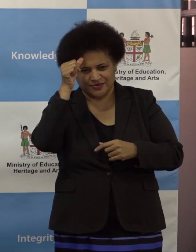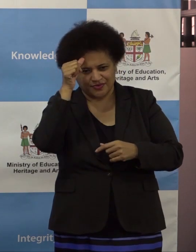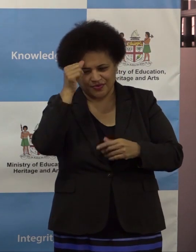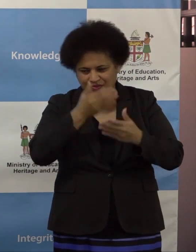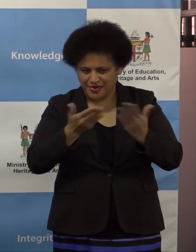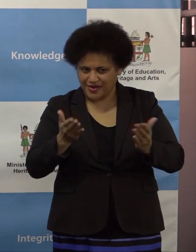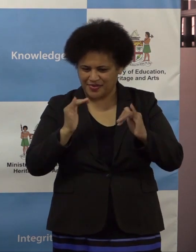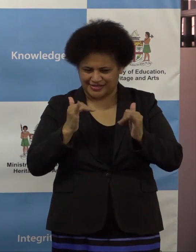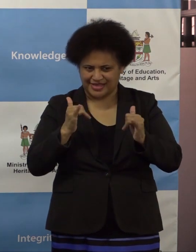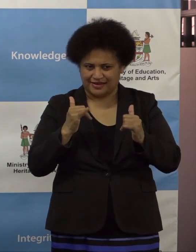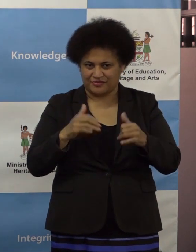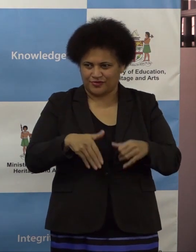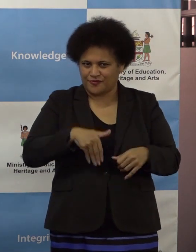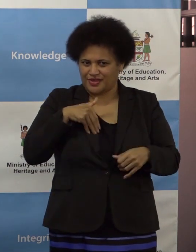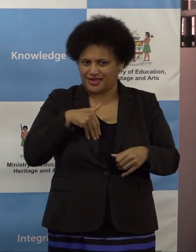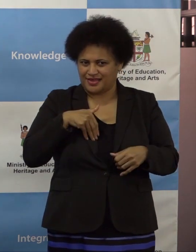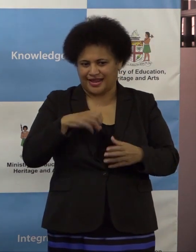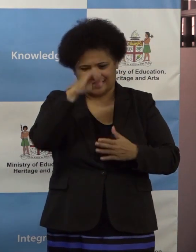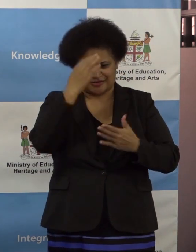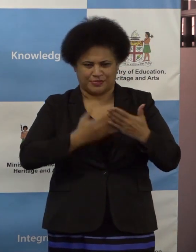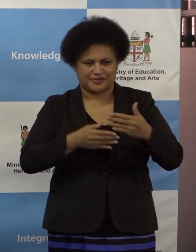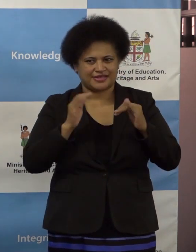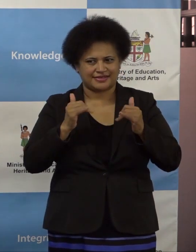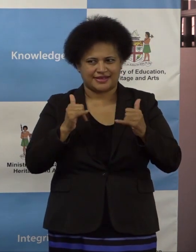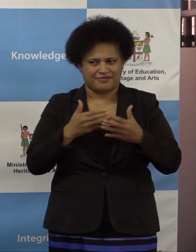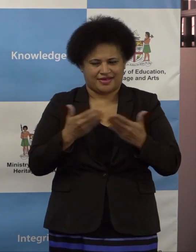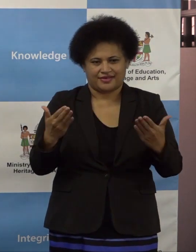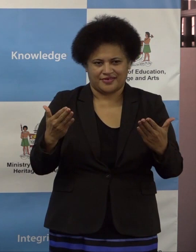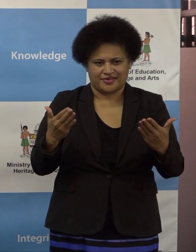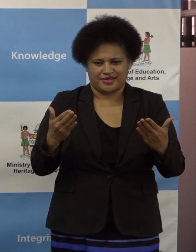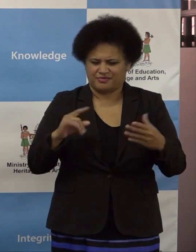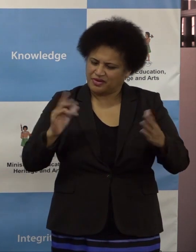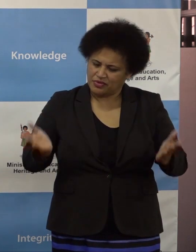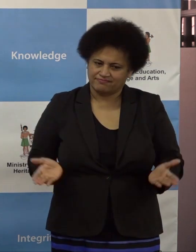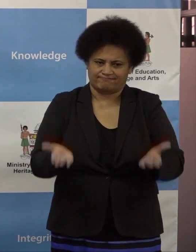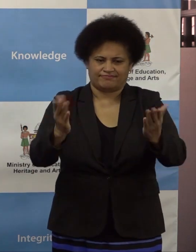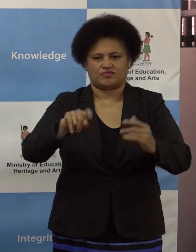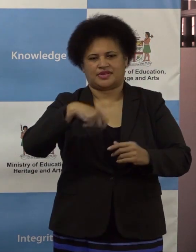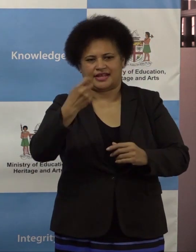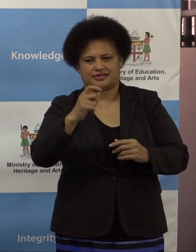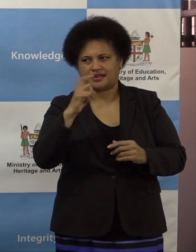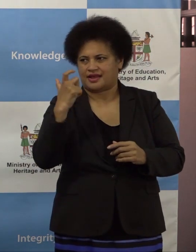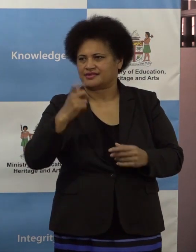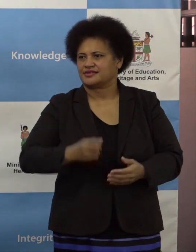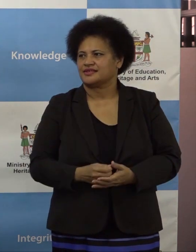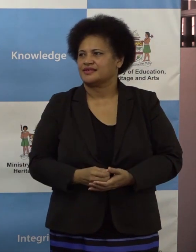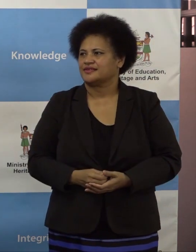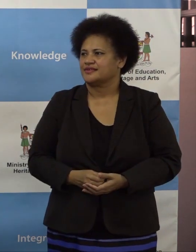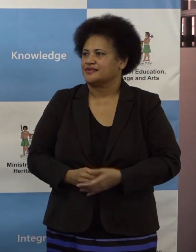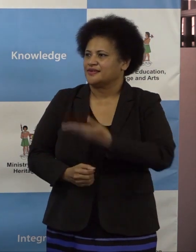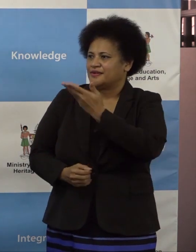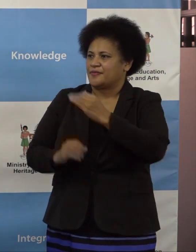environment for them to experience here. That's the whole purpose. Just my